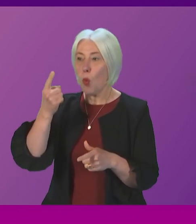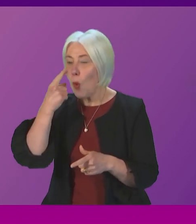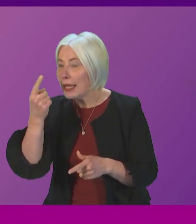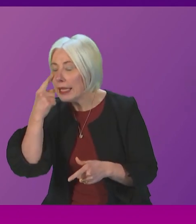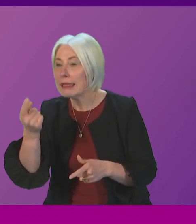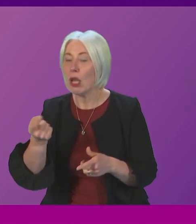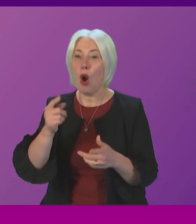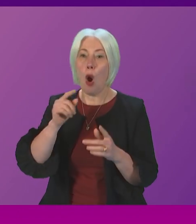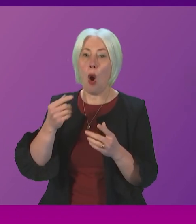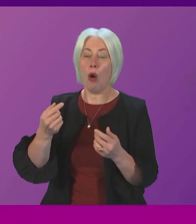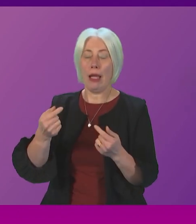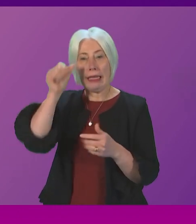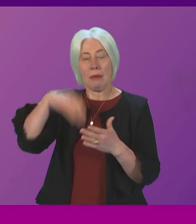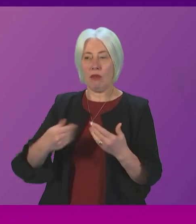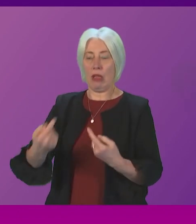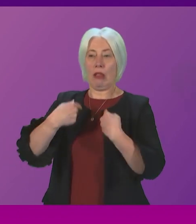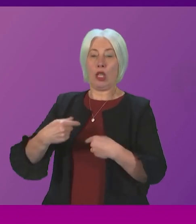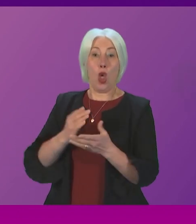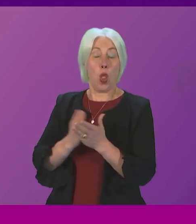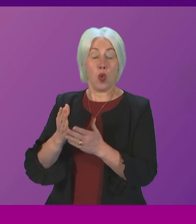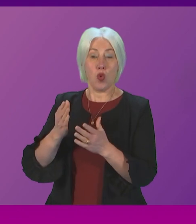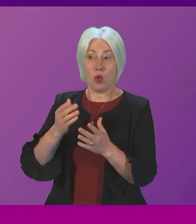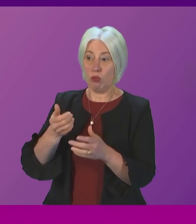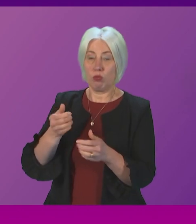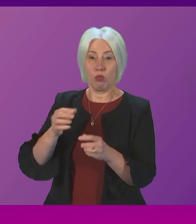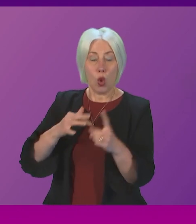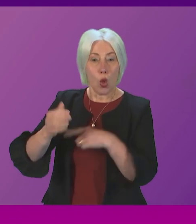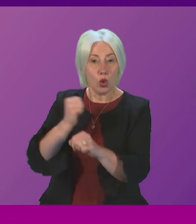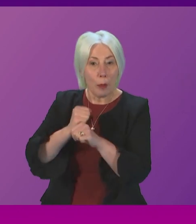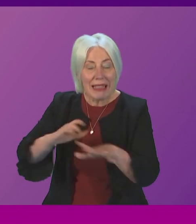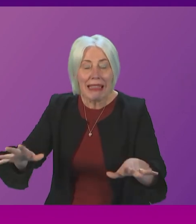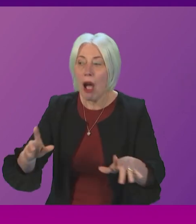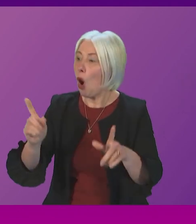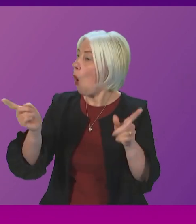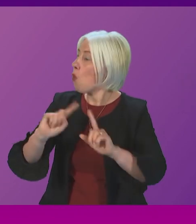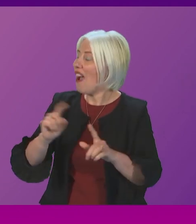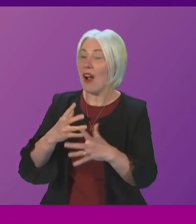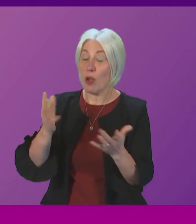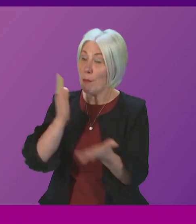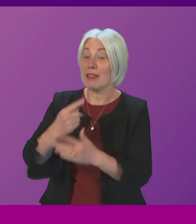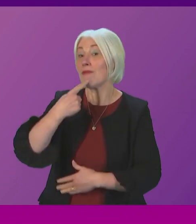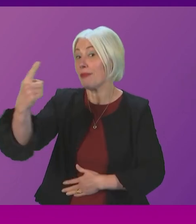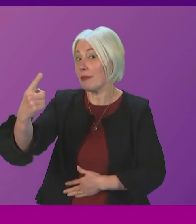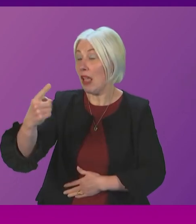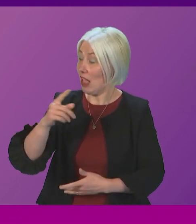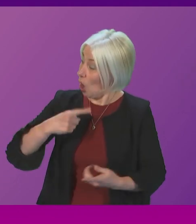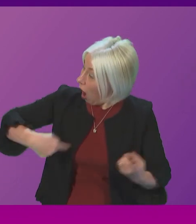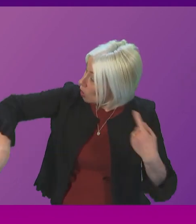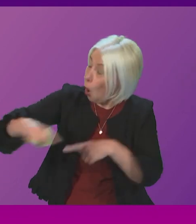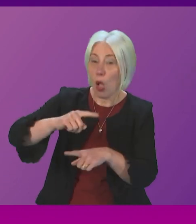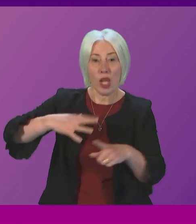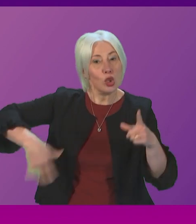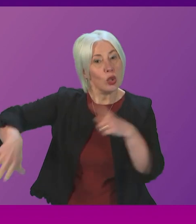violence or seeing it on social media as the campaign is highlighting to report it this is an issue for all of us in society to confront